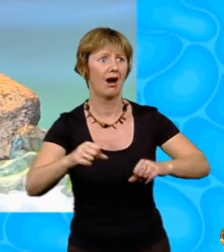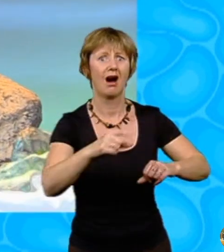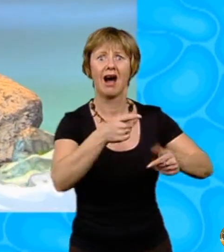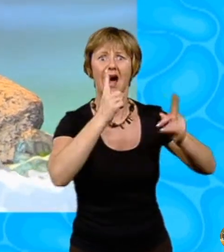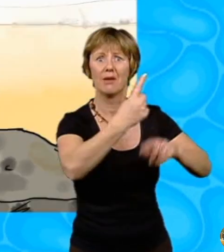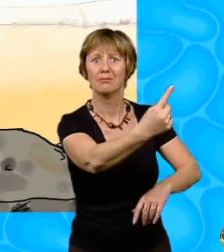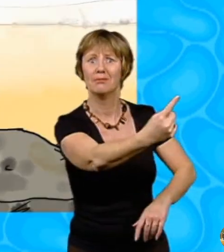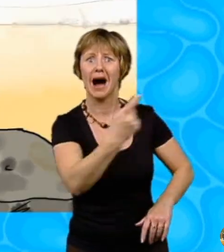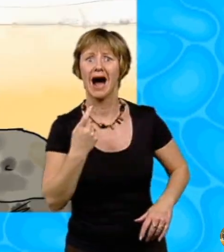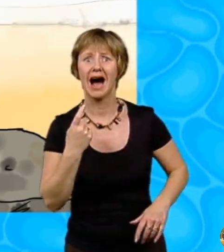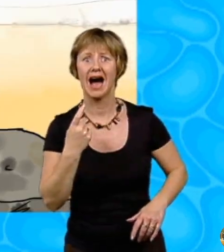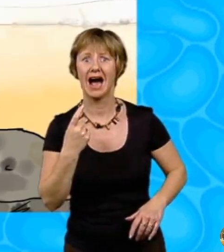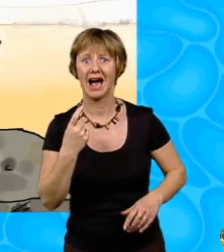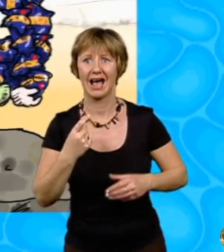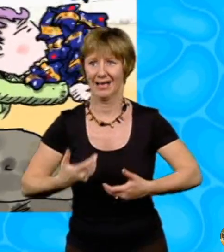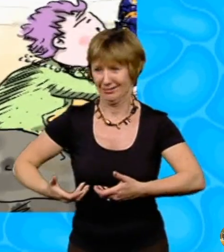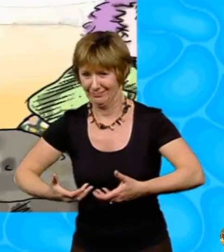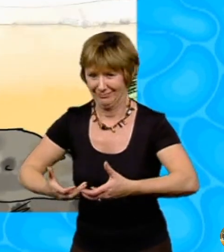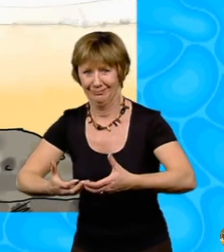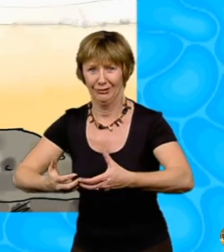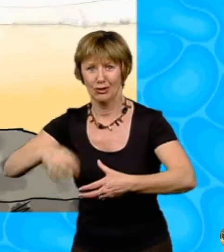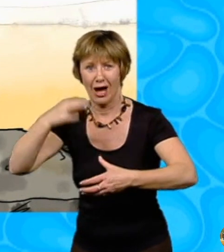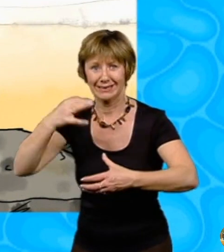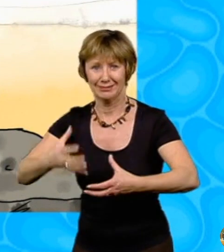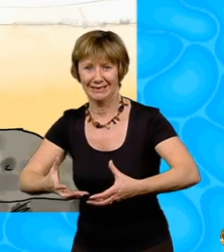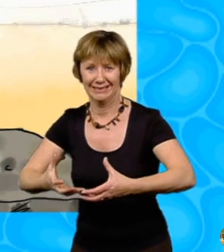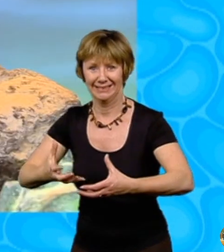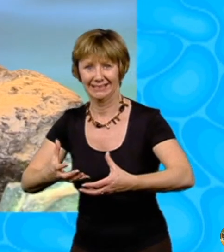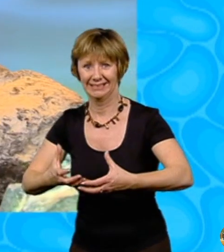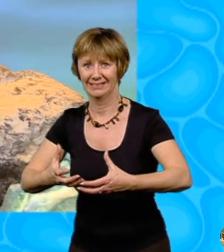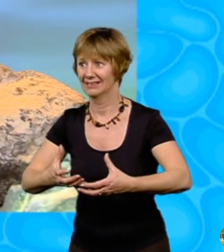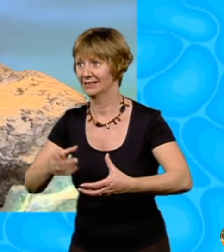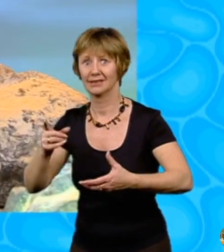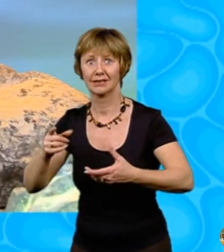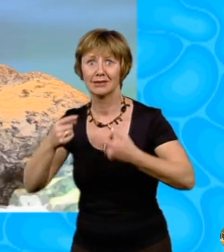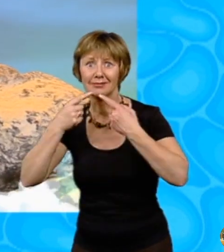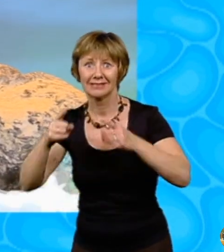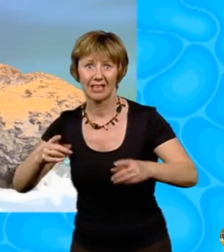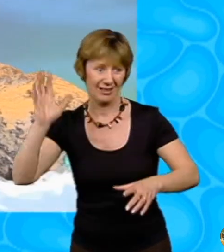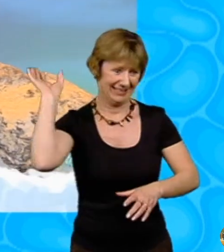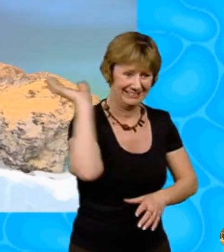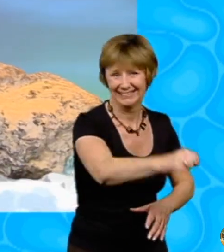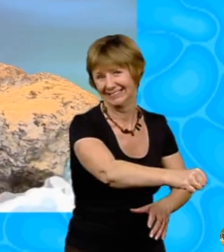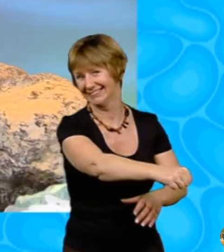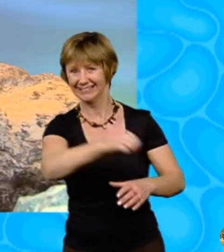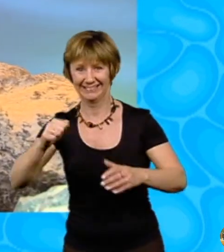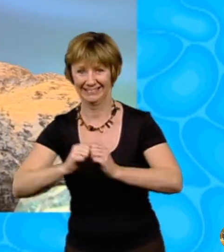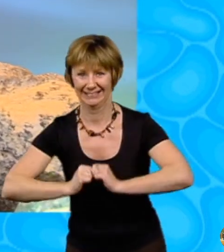Mrs Spratt came racing back towards us, her arms full of crisp packets. Miss Porter grabbed the nearest one and tore it open.